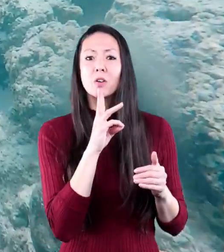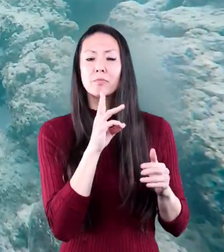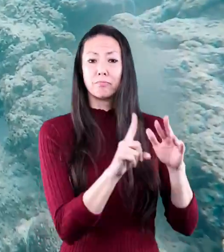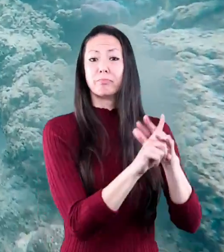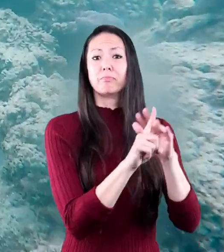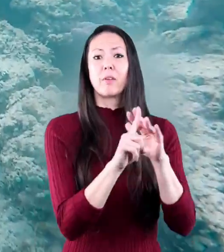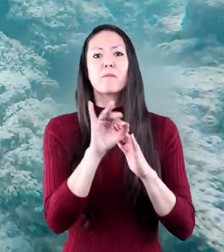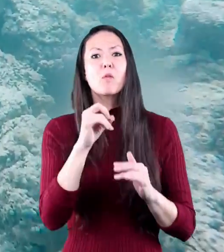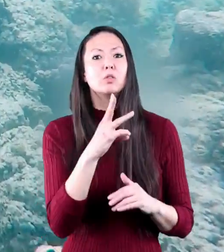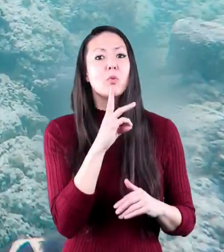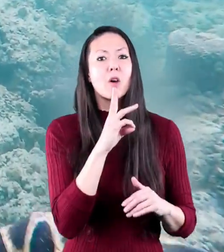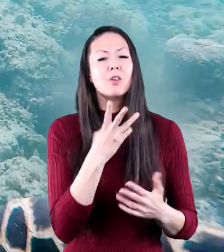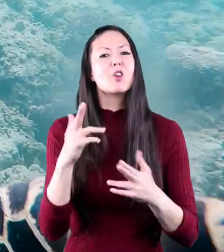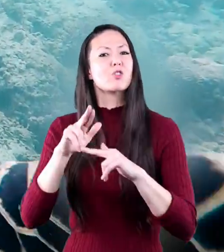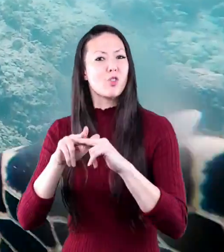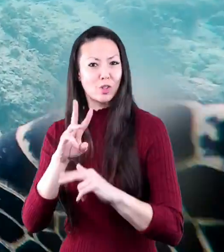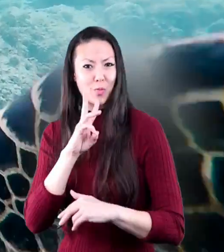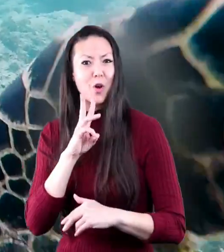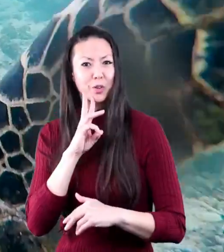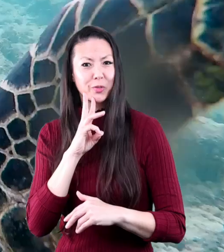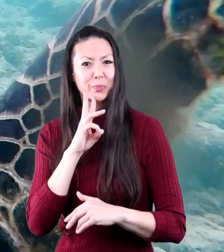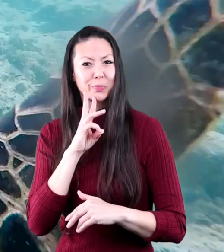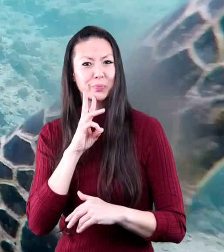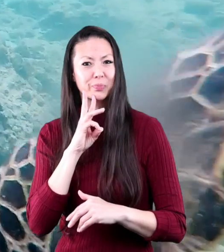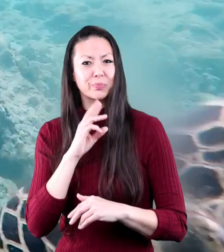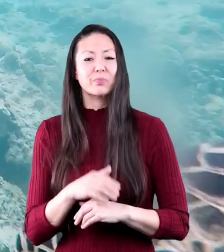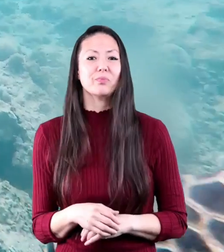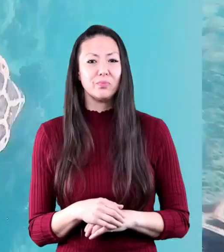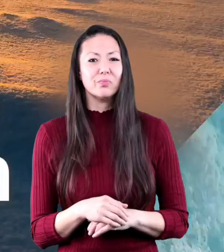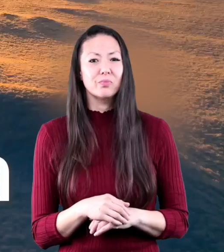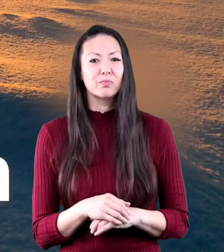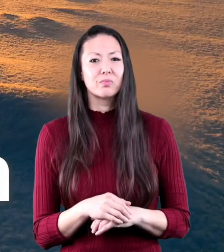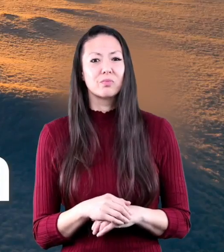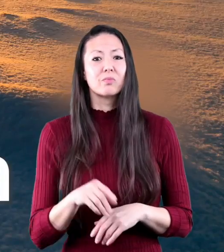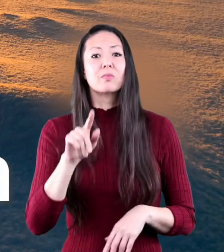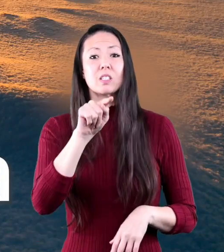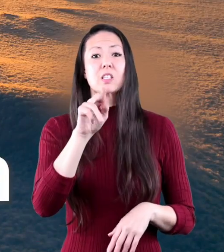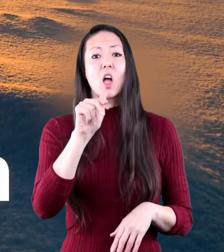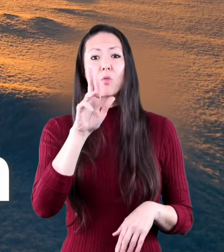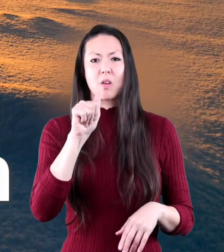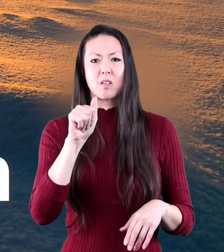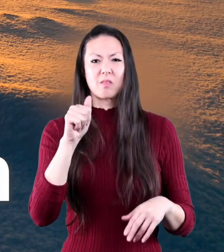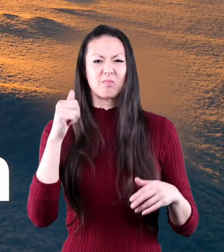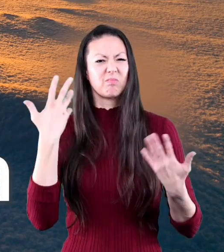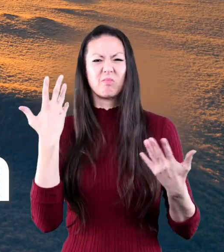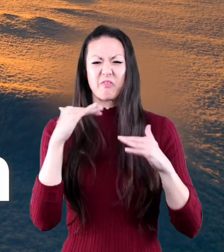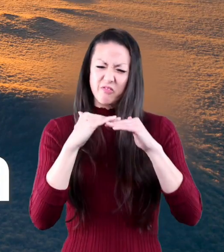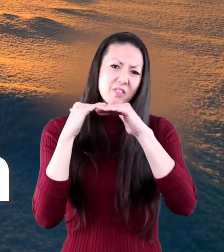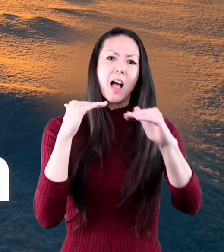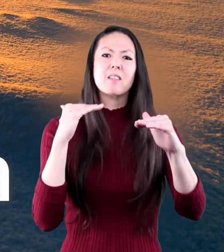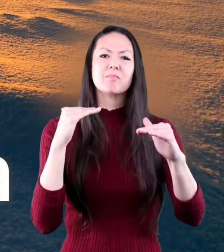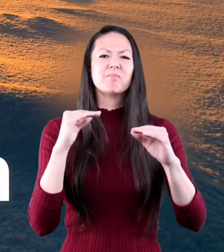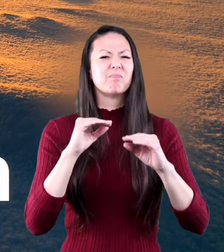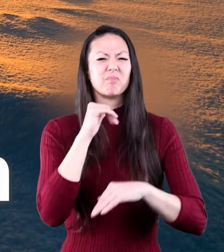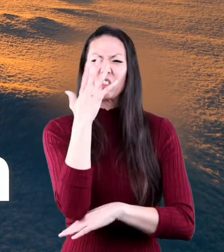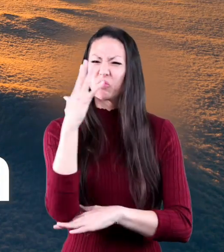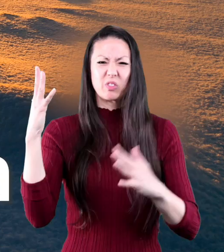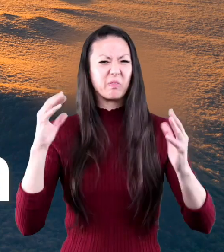exist in freshwater and salt water tundra is a large flat treeless area it